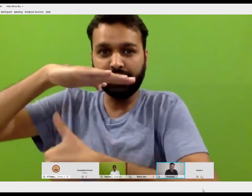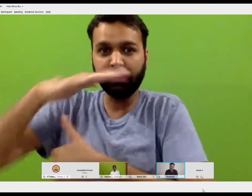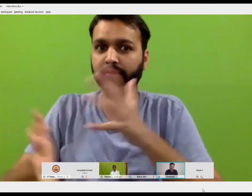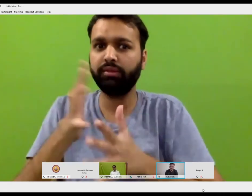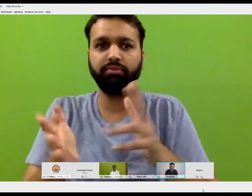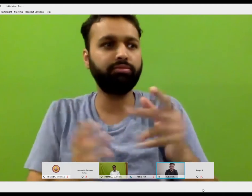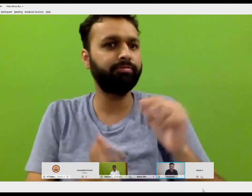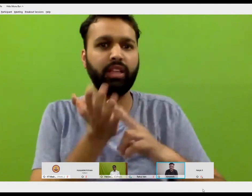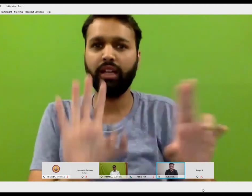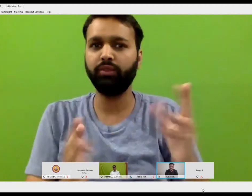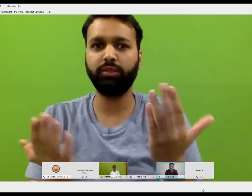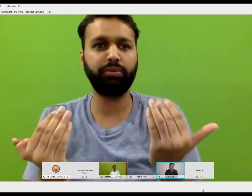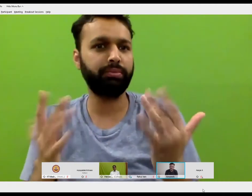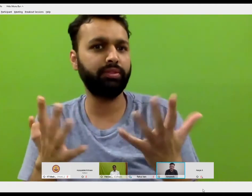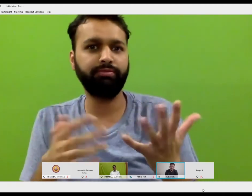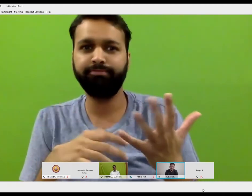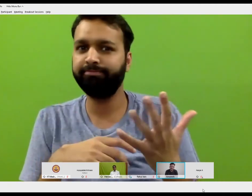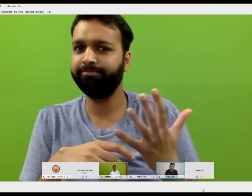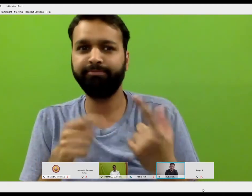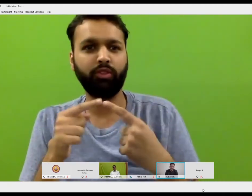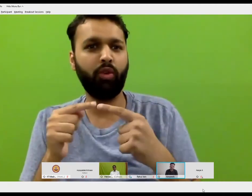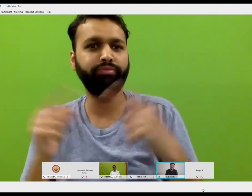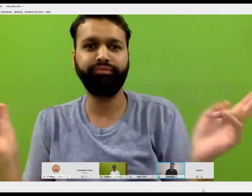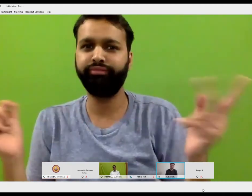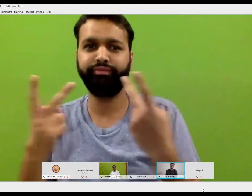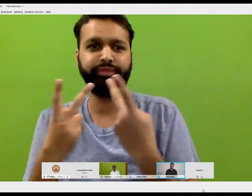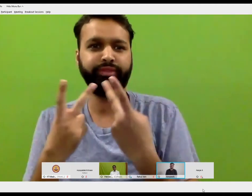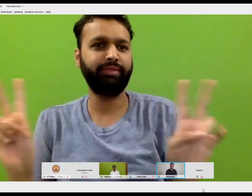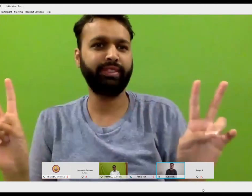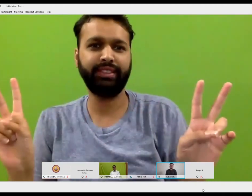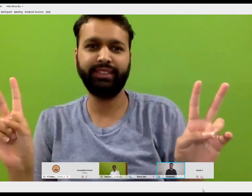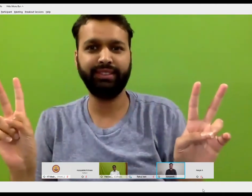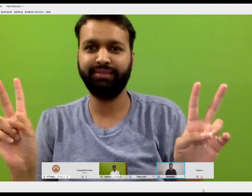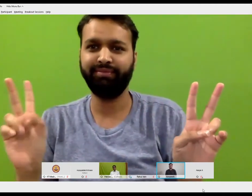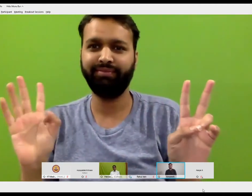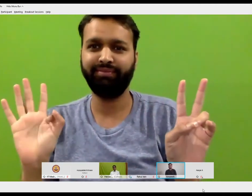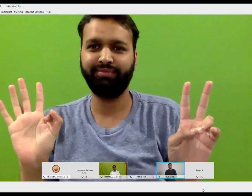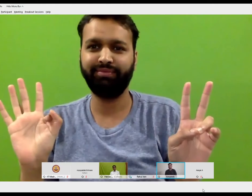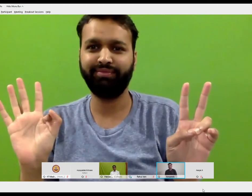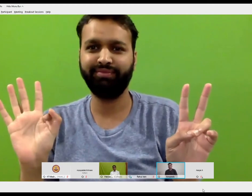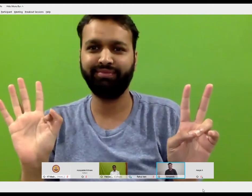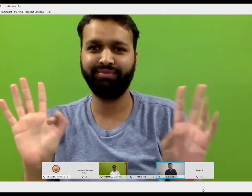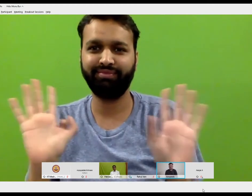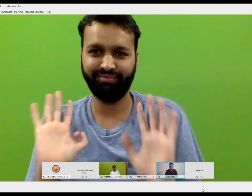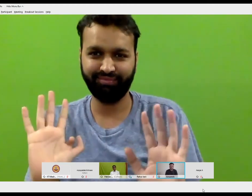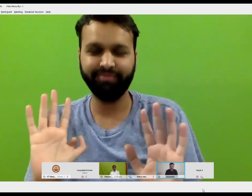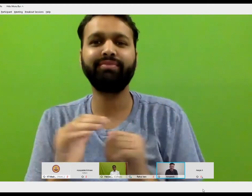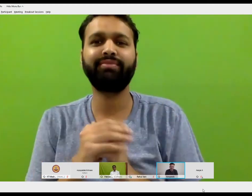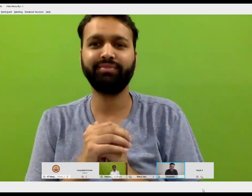these signs to have our own grammar. So we don't have the exact translation or exact grammar of the spoken language.